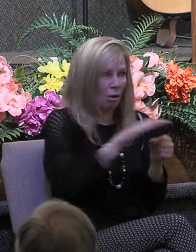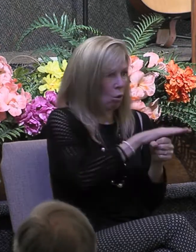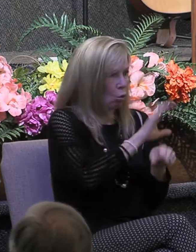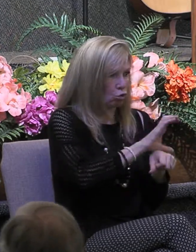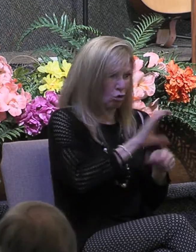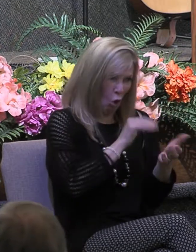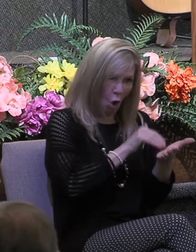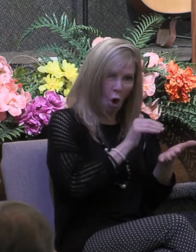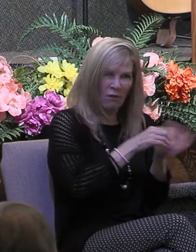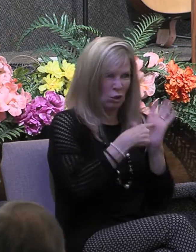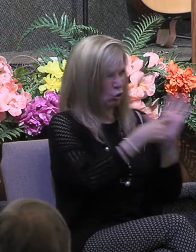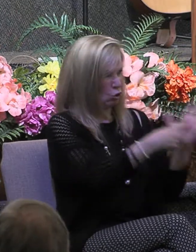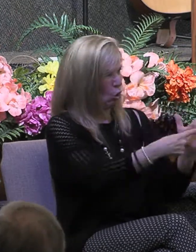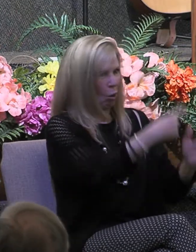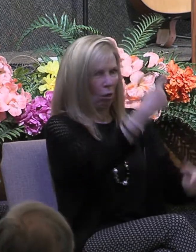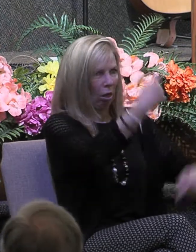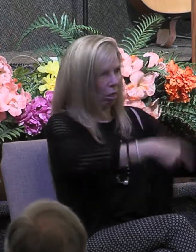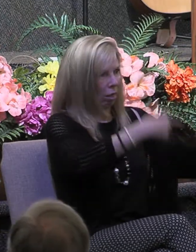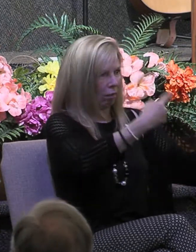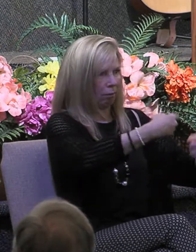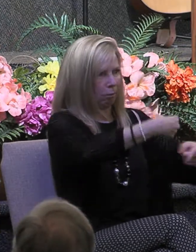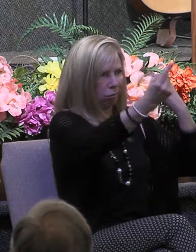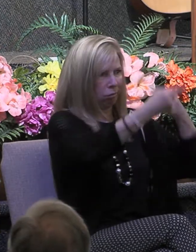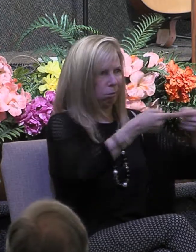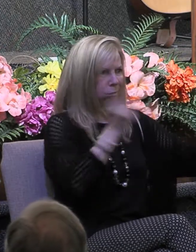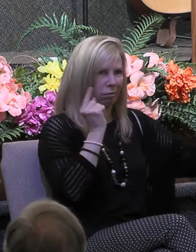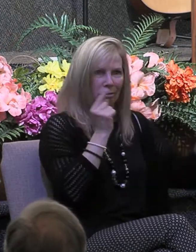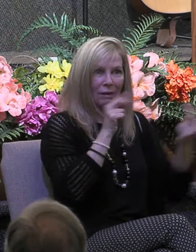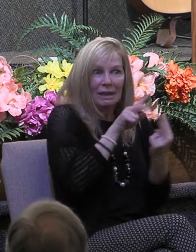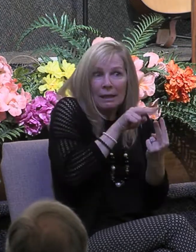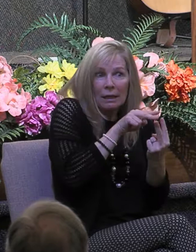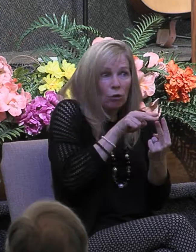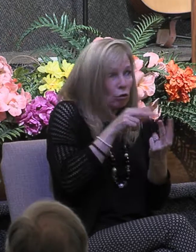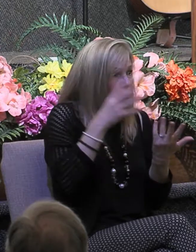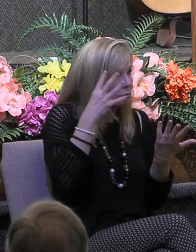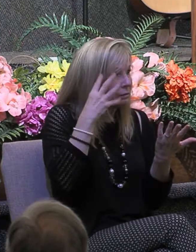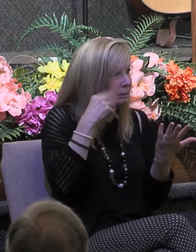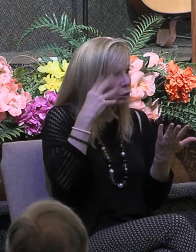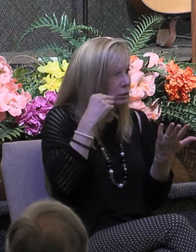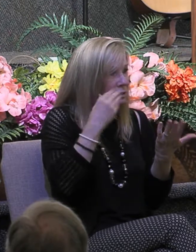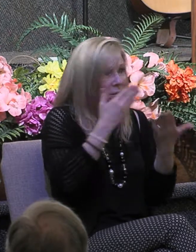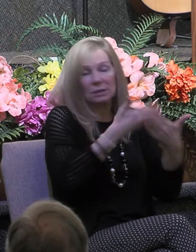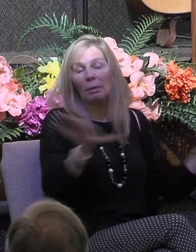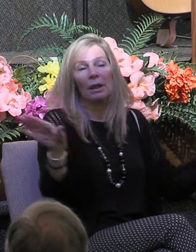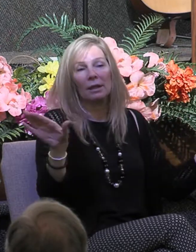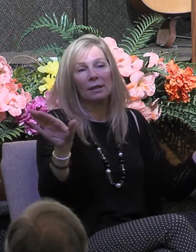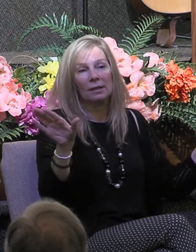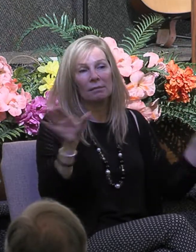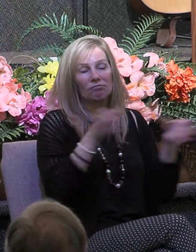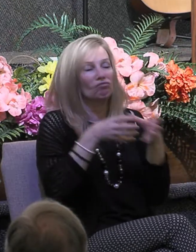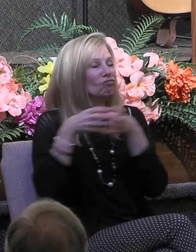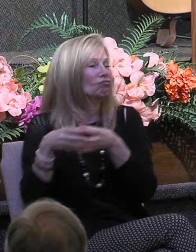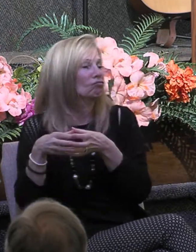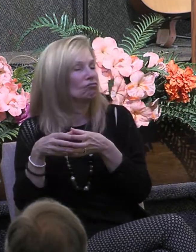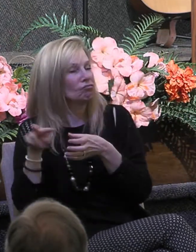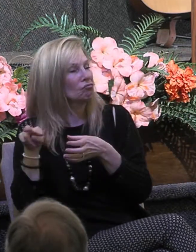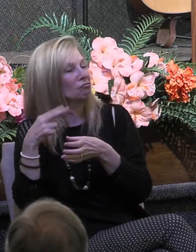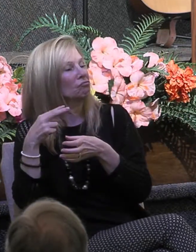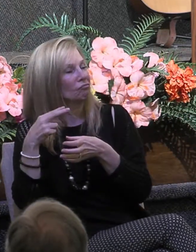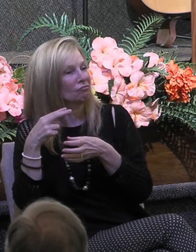disunity and discord as they either experience splits and separations or else they stay together and they just